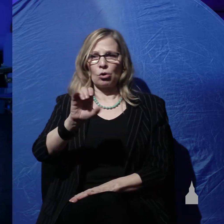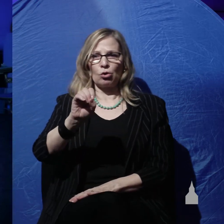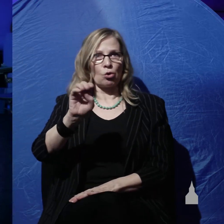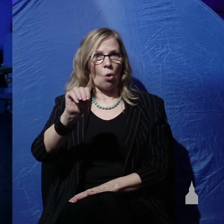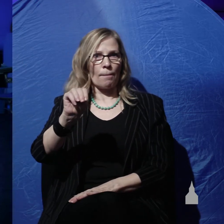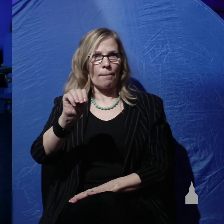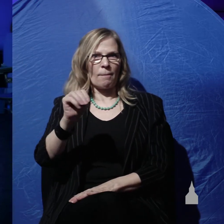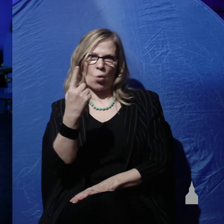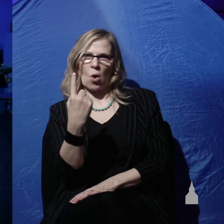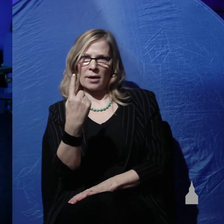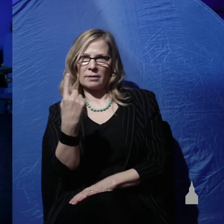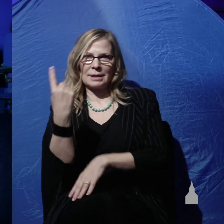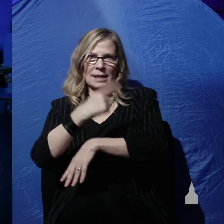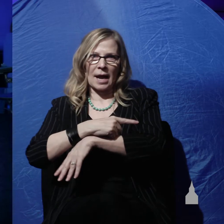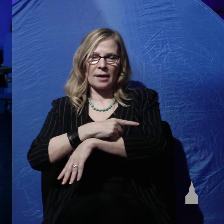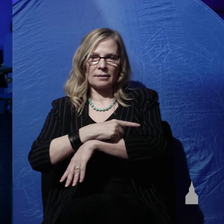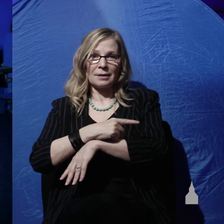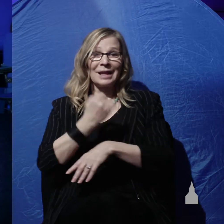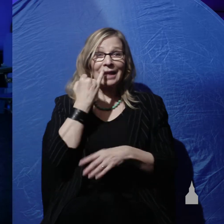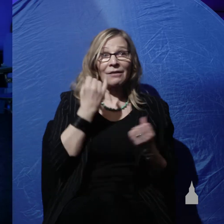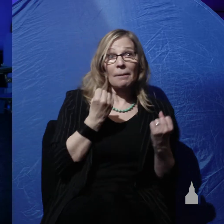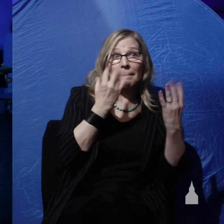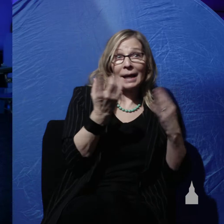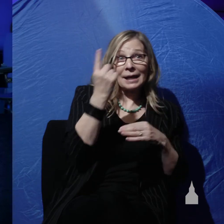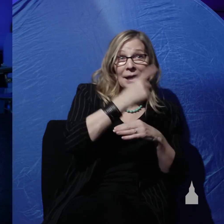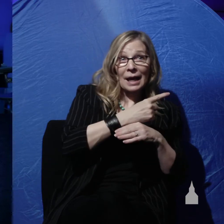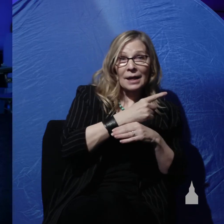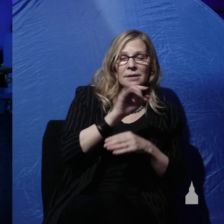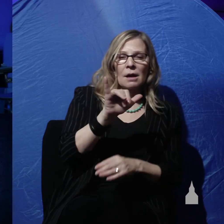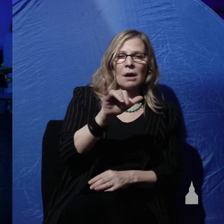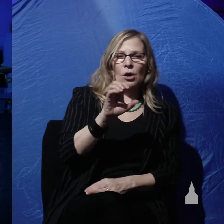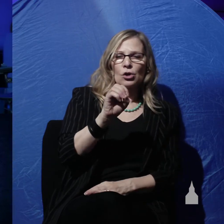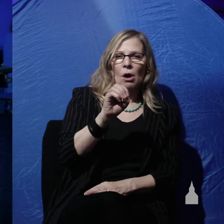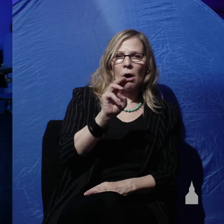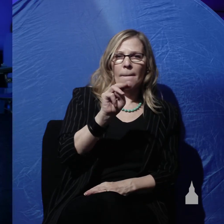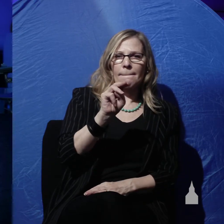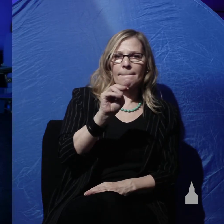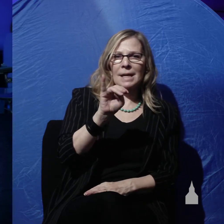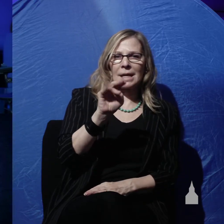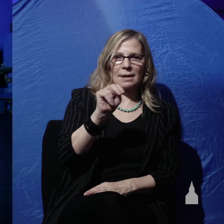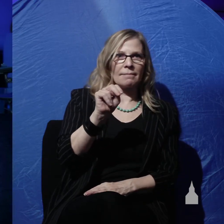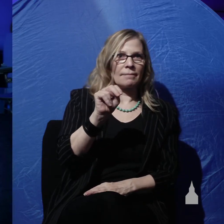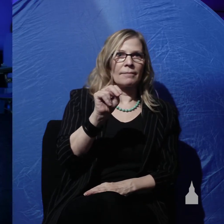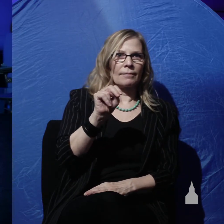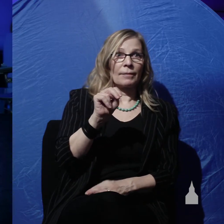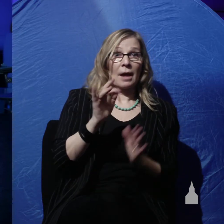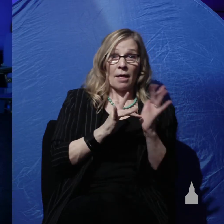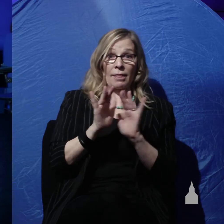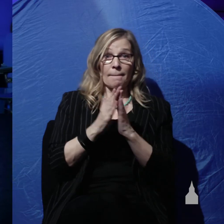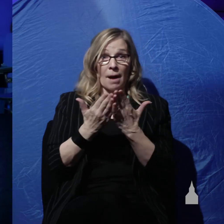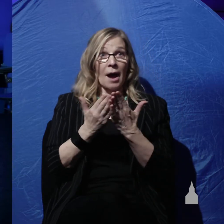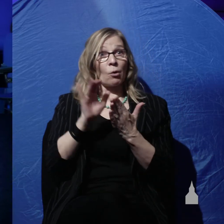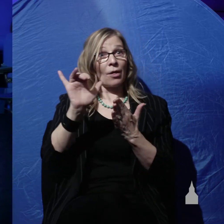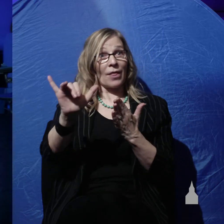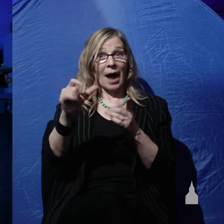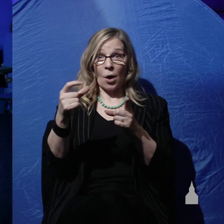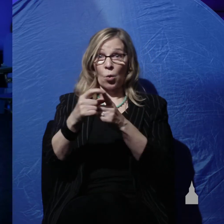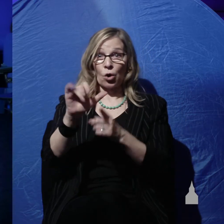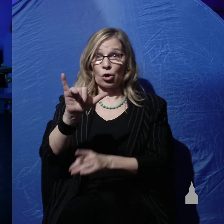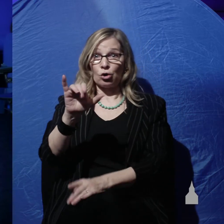singular. In plural, it's yamim. And in the Bible, that word yom has different meanings. It has a